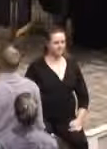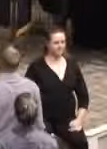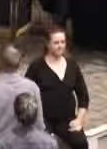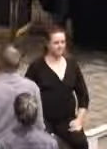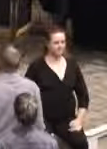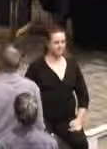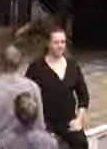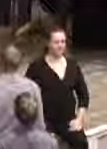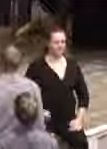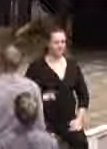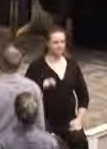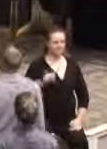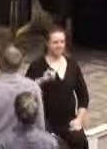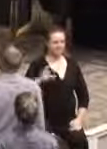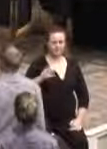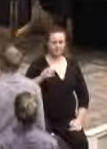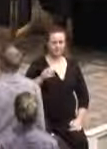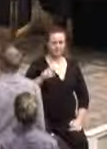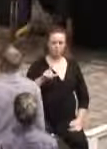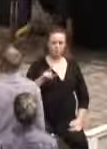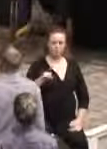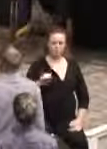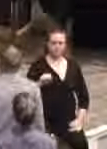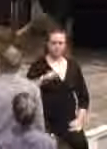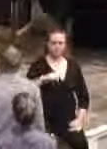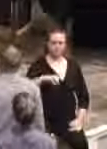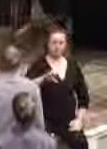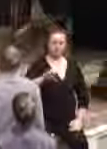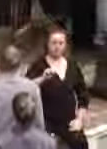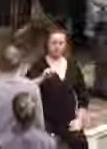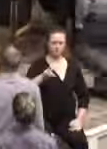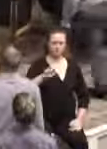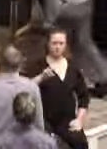Nicholas McSweeney. Here.